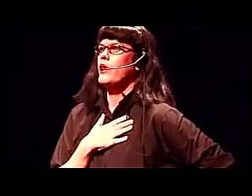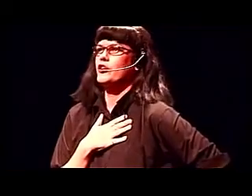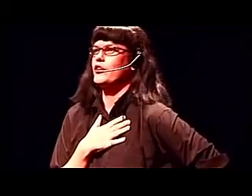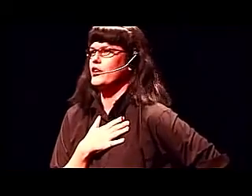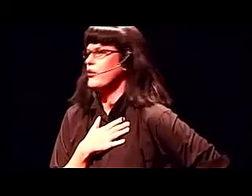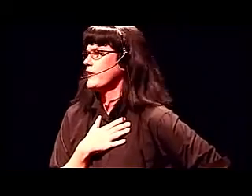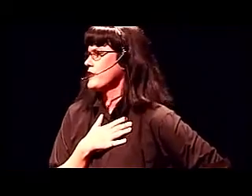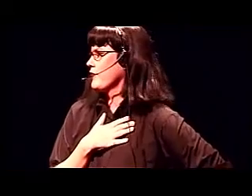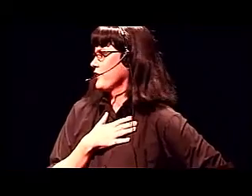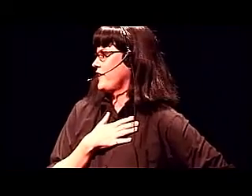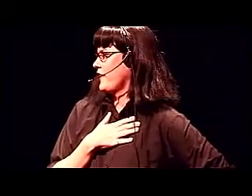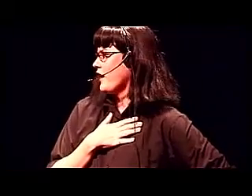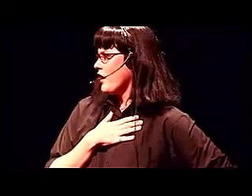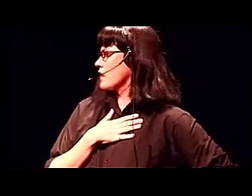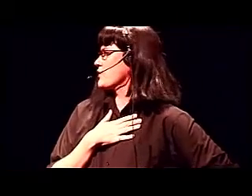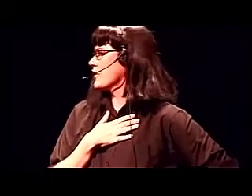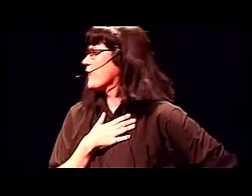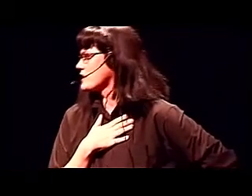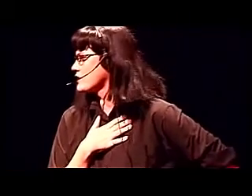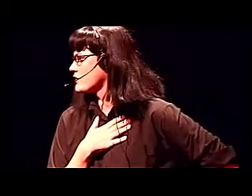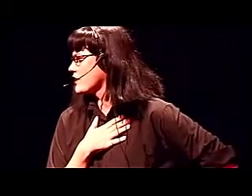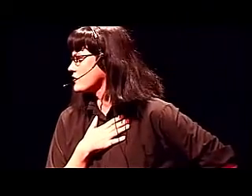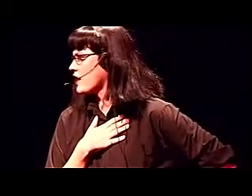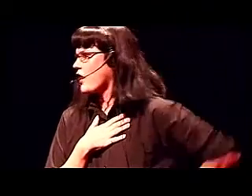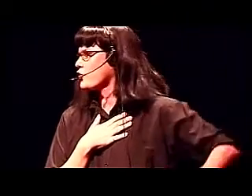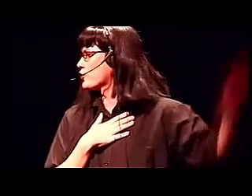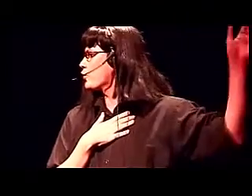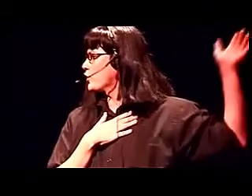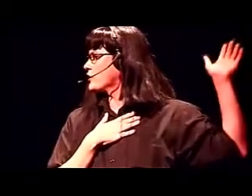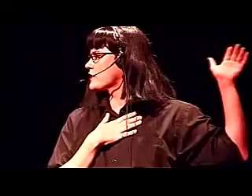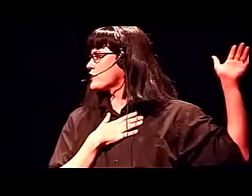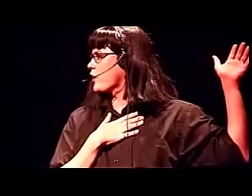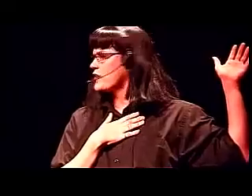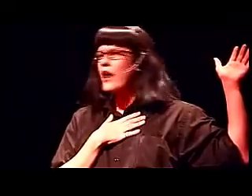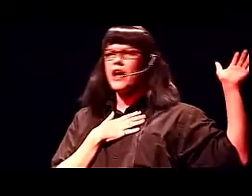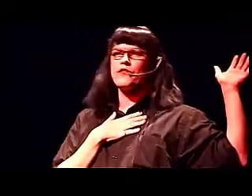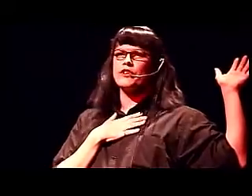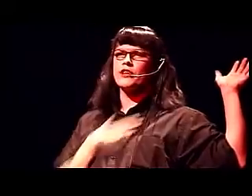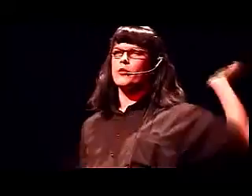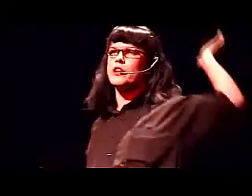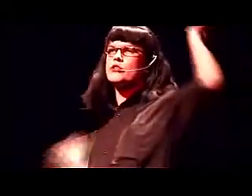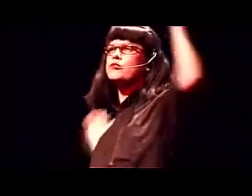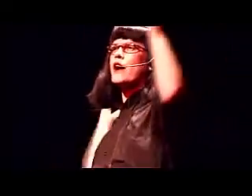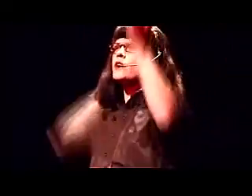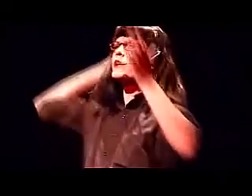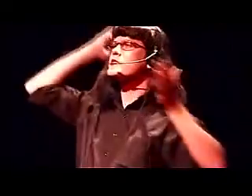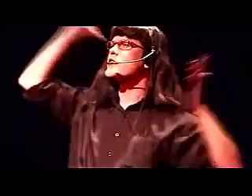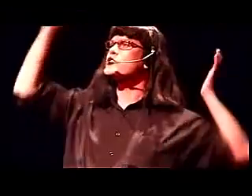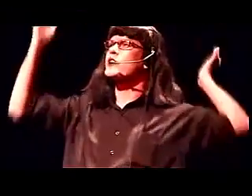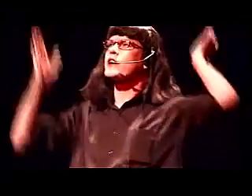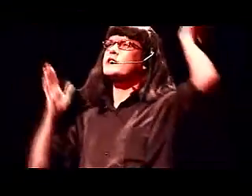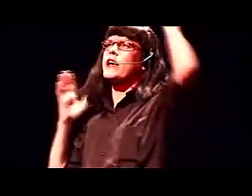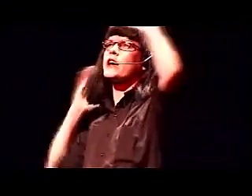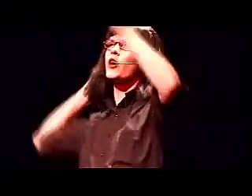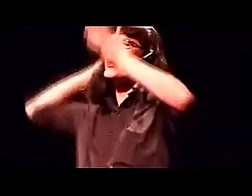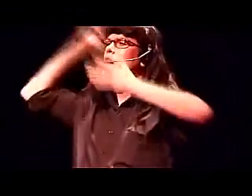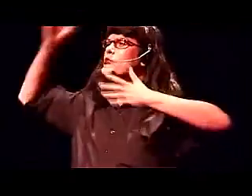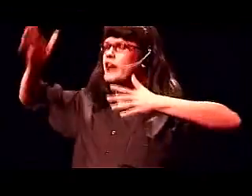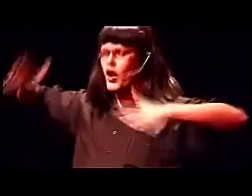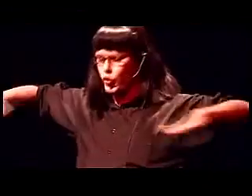Well, could have knocked me down with a feather. I swear on my dead dog Daryl's grave, I thought the world had stopped. Everything went into railway station announcer echo. It was like